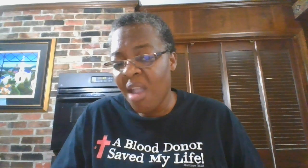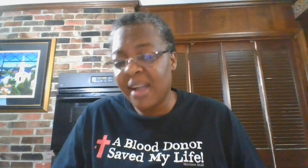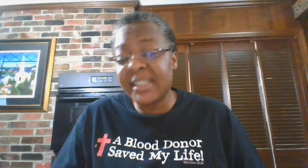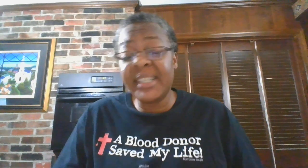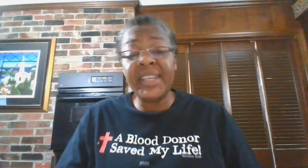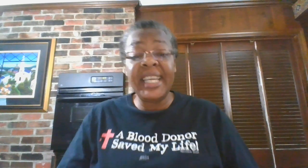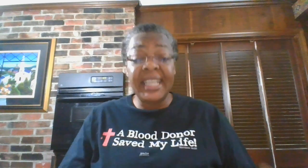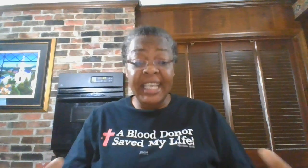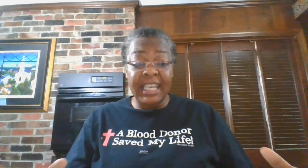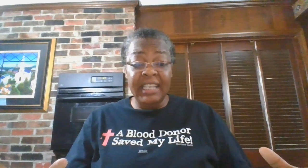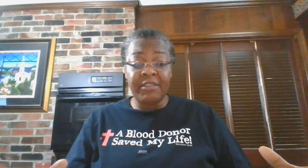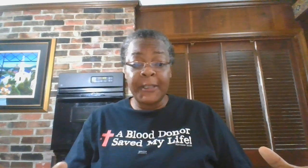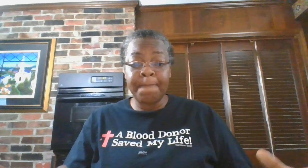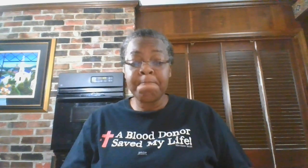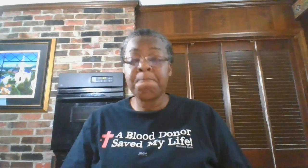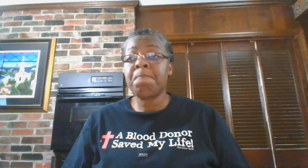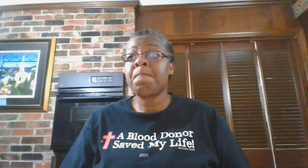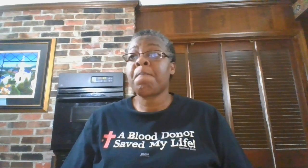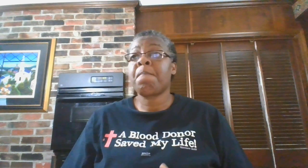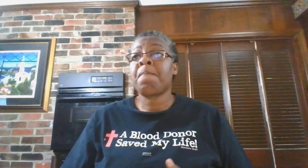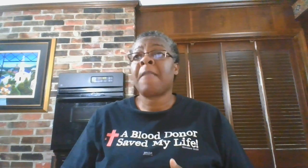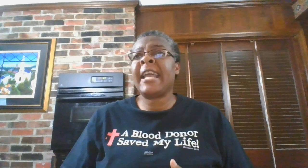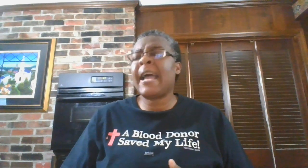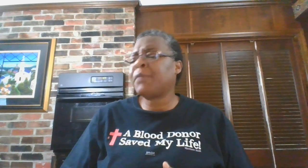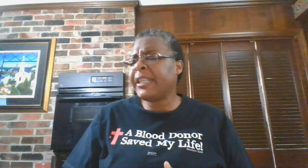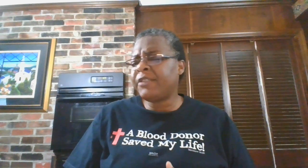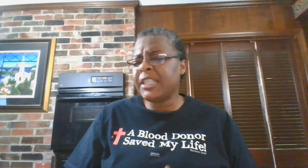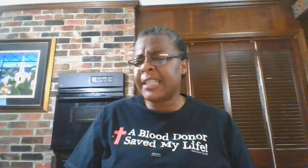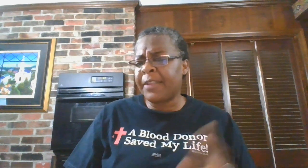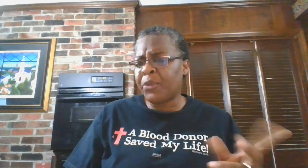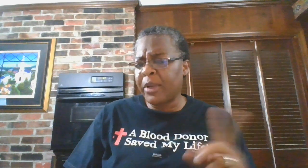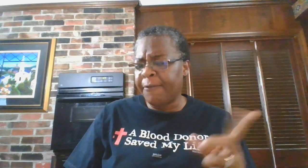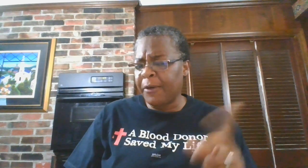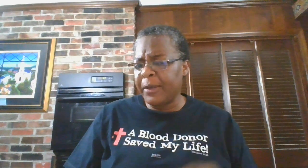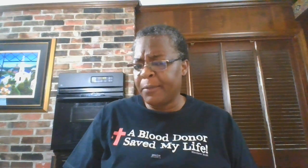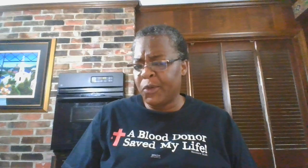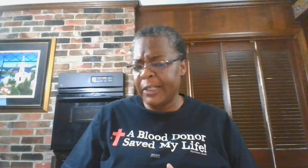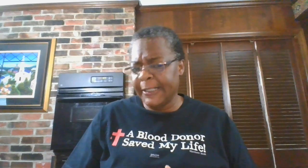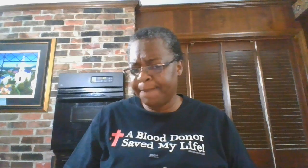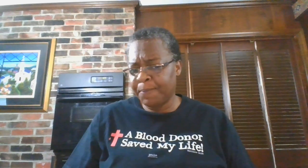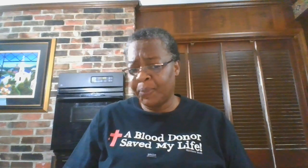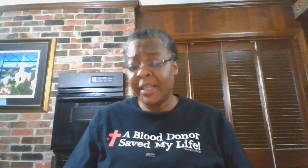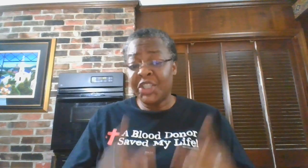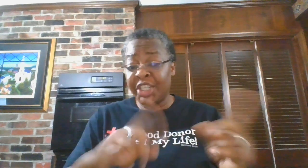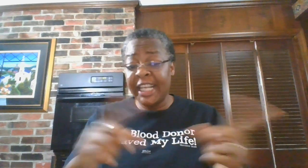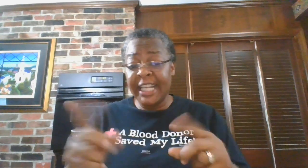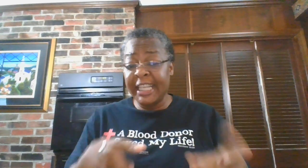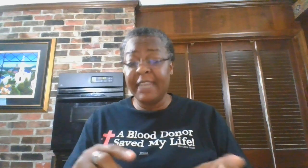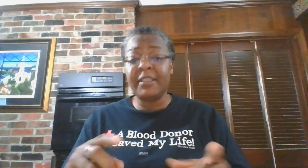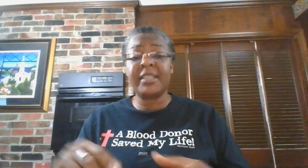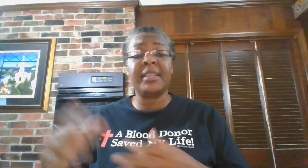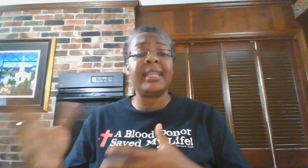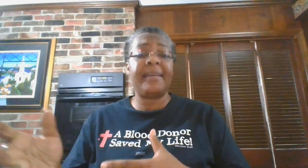Until he leaves. And I believe she said three or four in the morning. She didn't leave until 11.